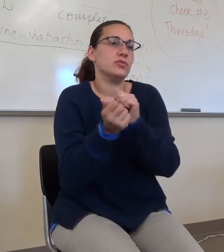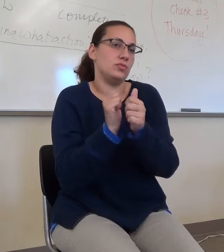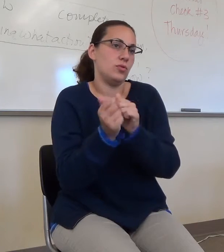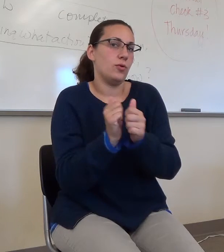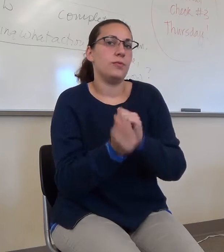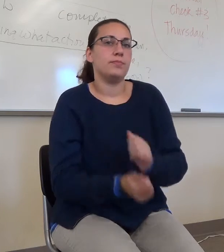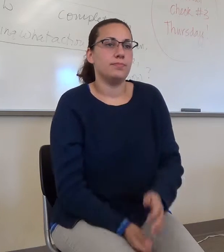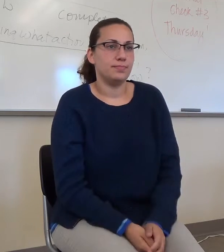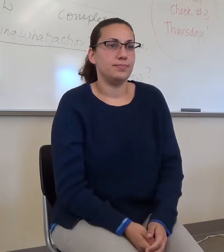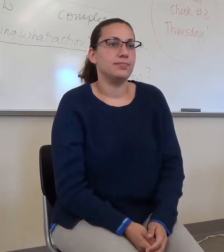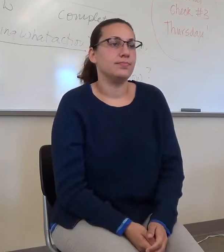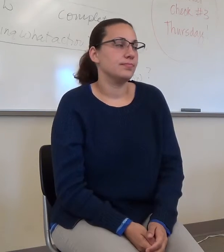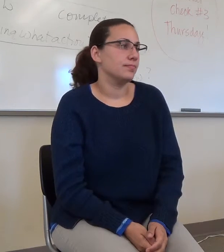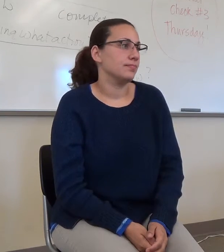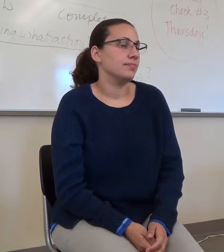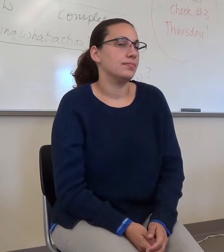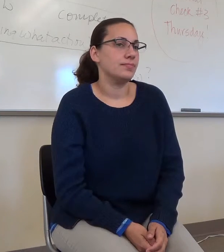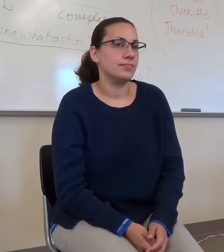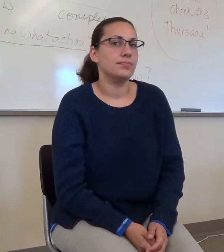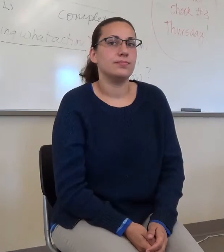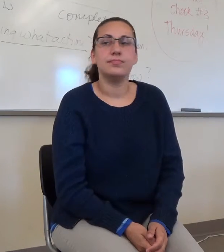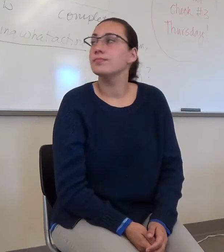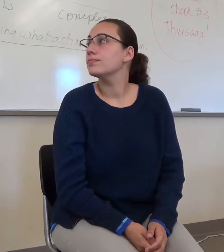Or, you know, try to, again, try to paraphrase.